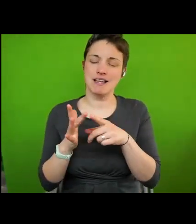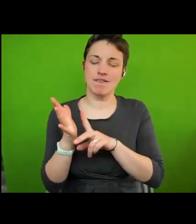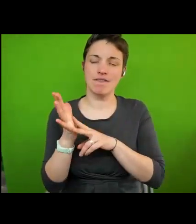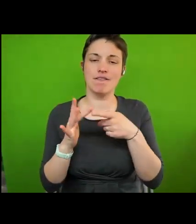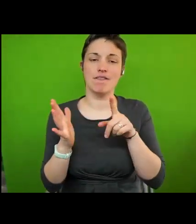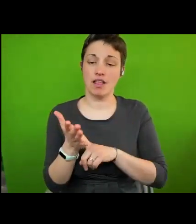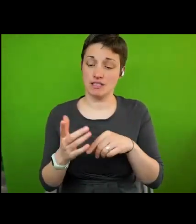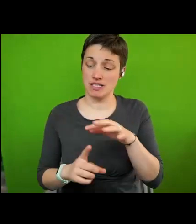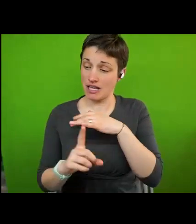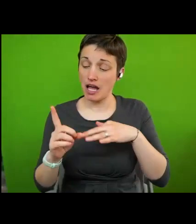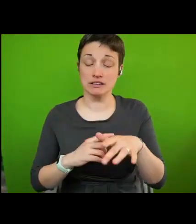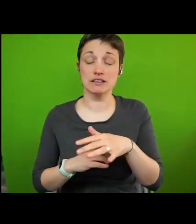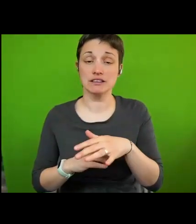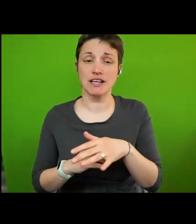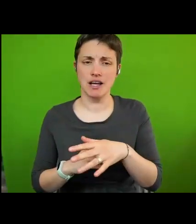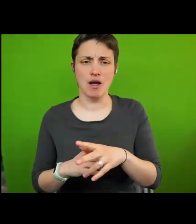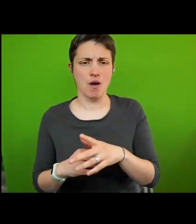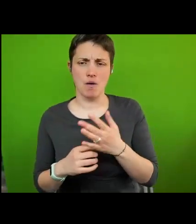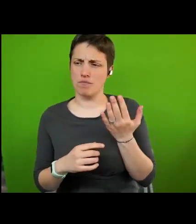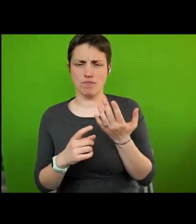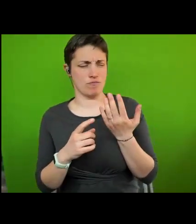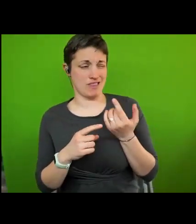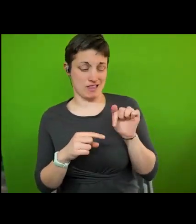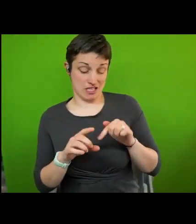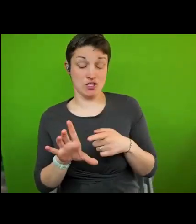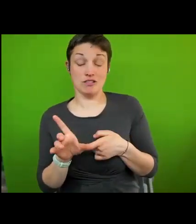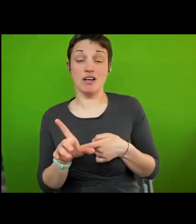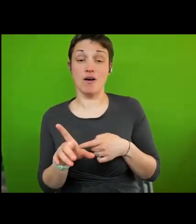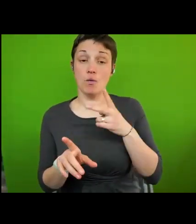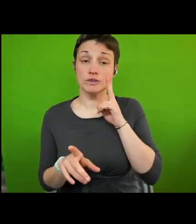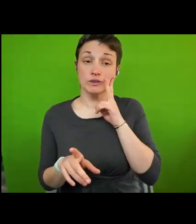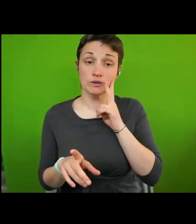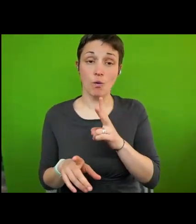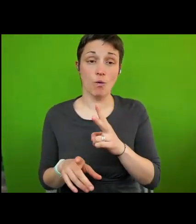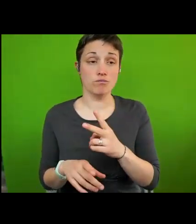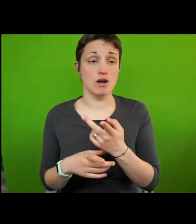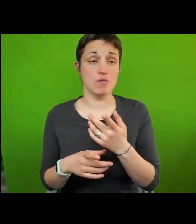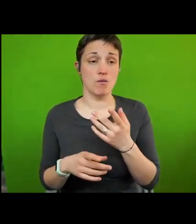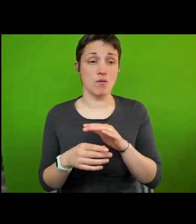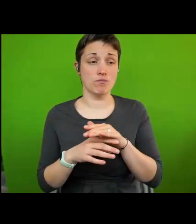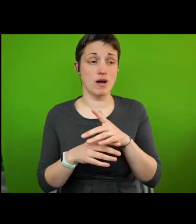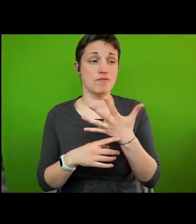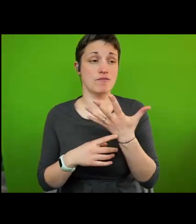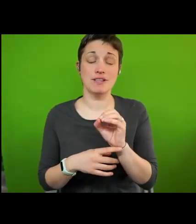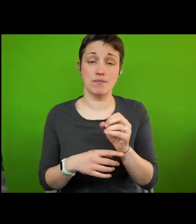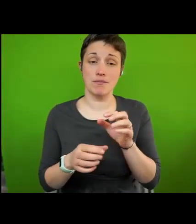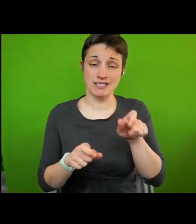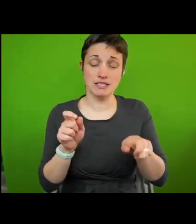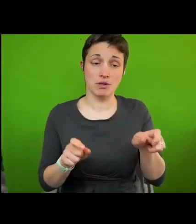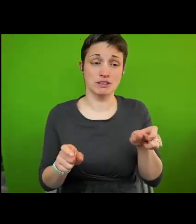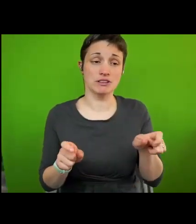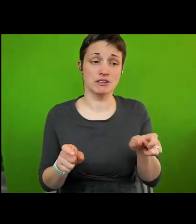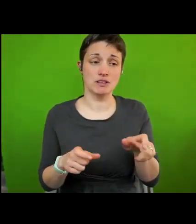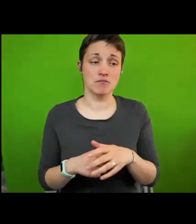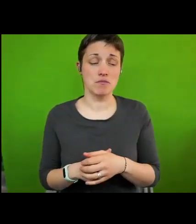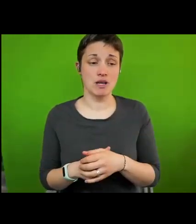And we saw more than 400 participants this year from 55 countries. And I'm mentioning this because my hope is that I will meet